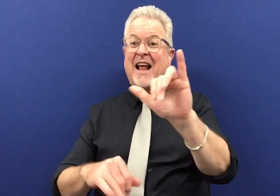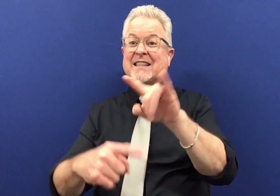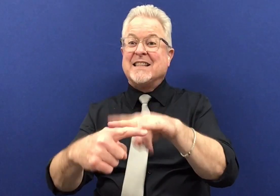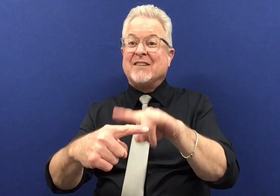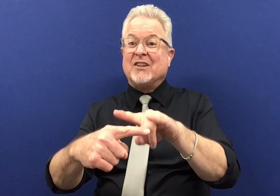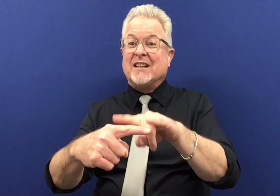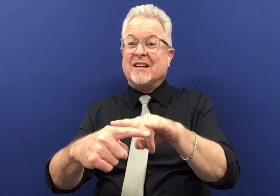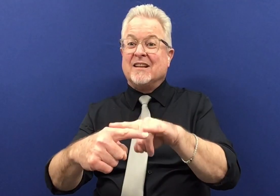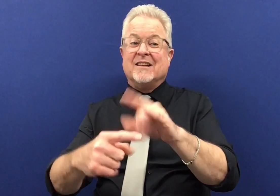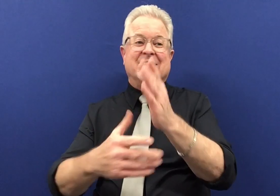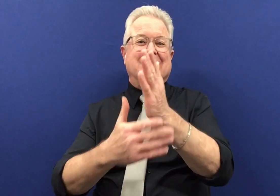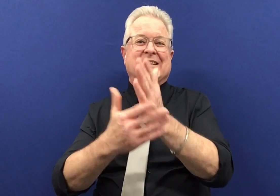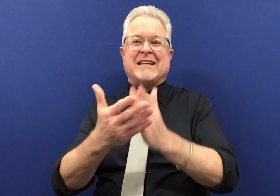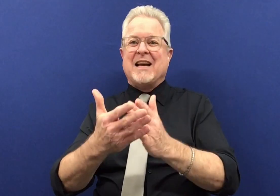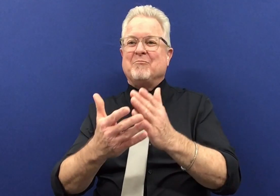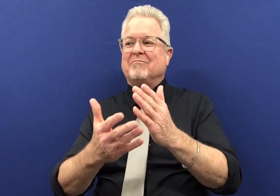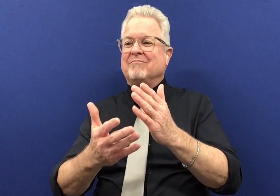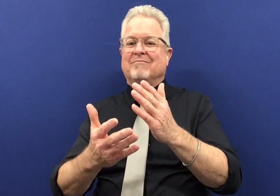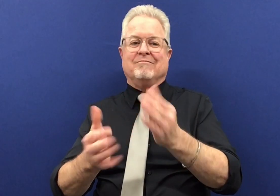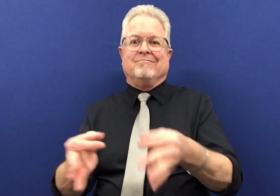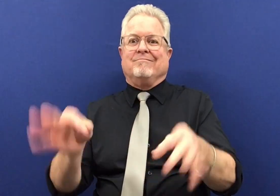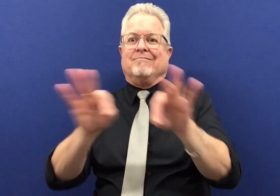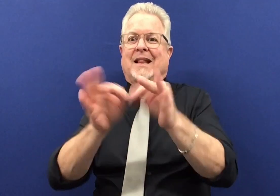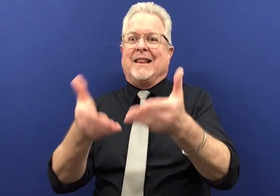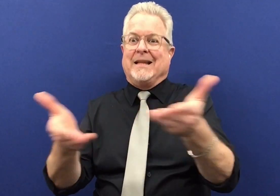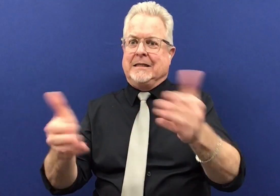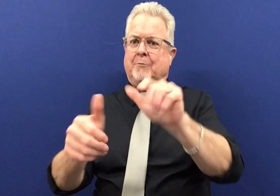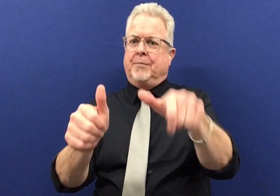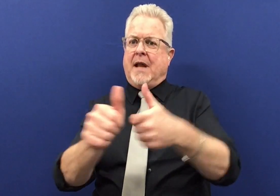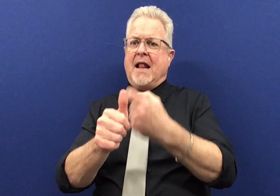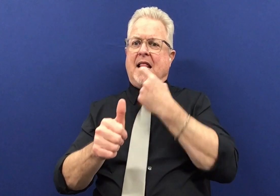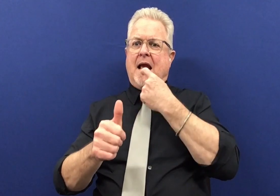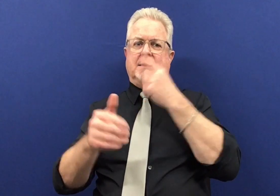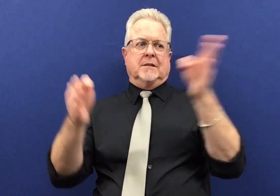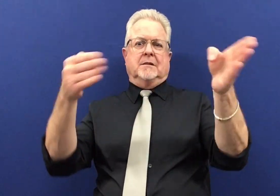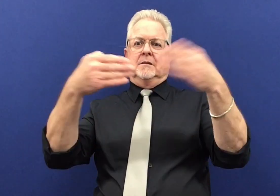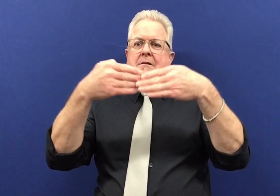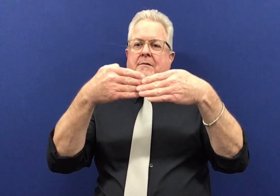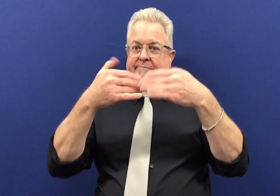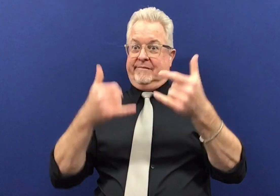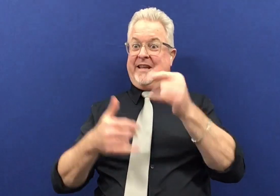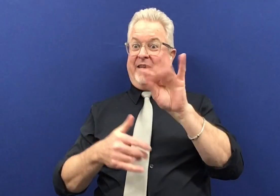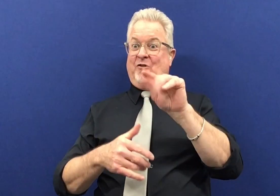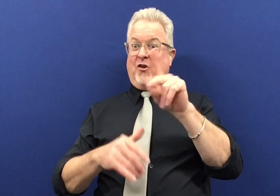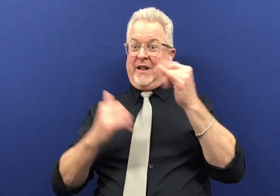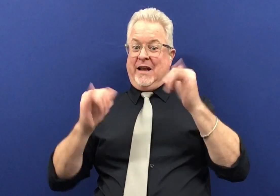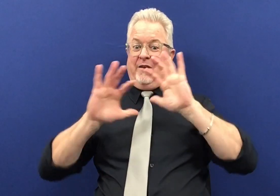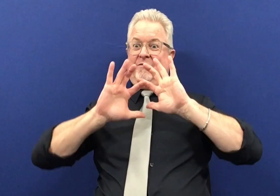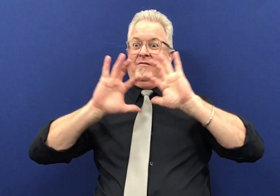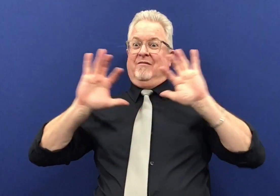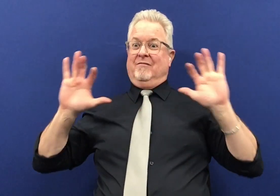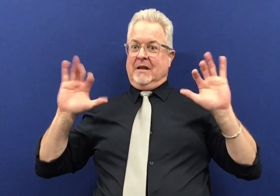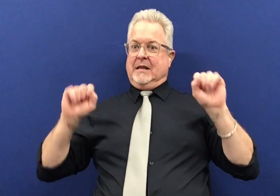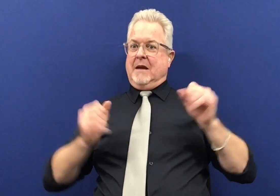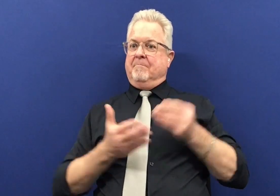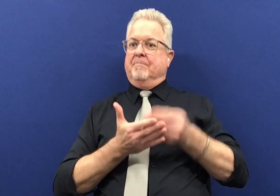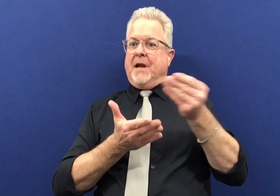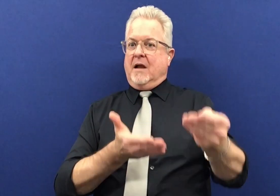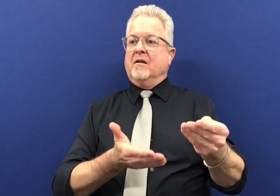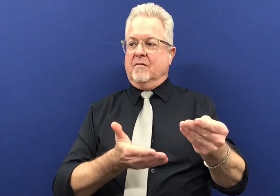behind bullet from behind glass where someone has to unlock the glass and give it to you a lot more gift